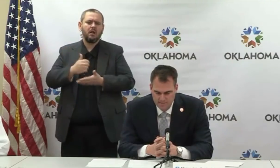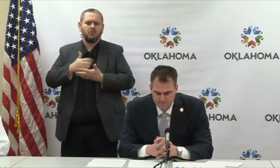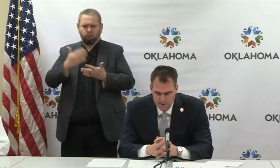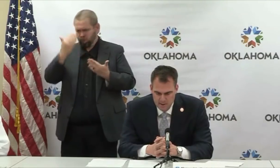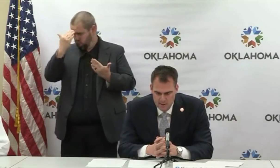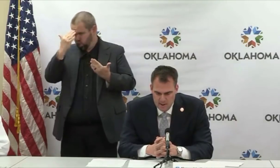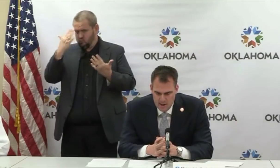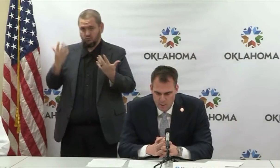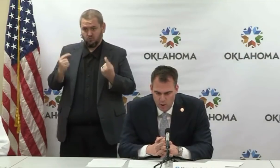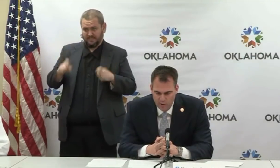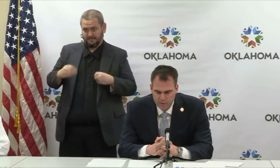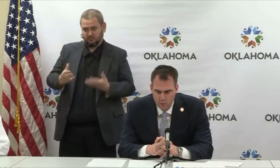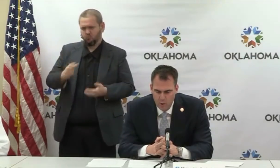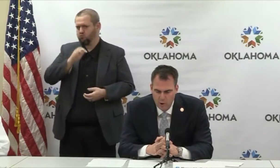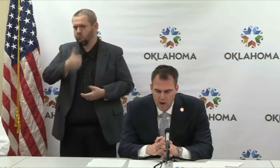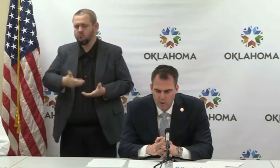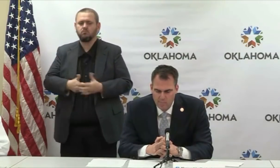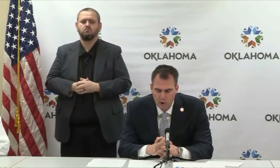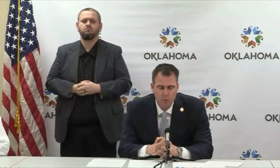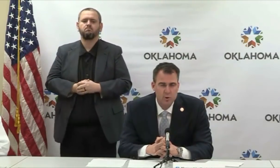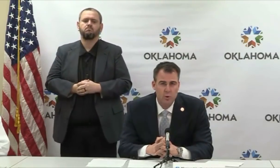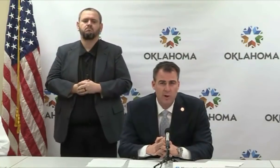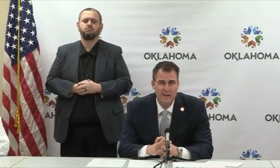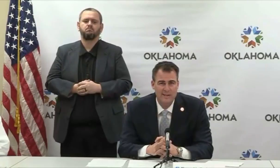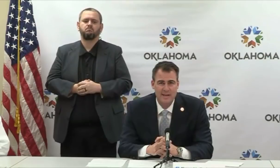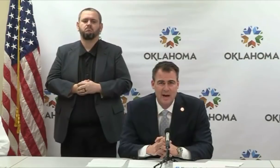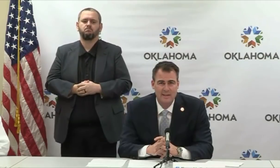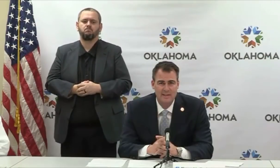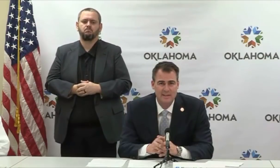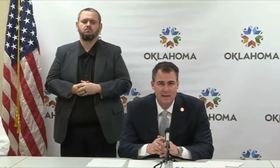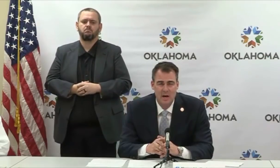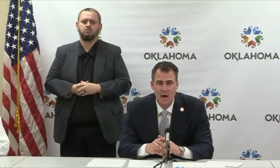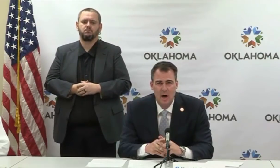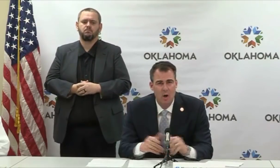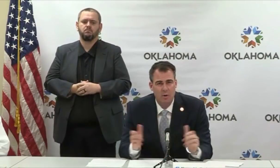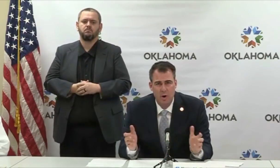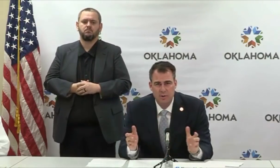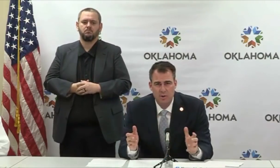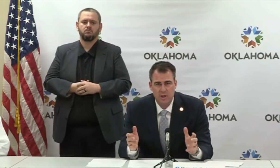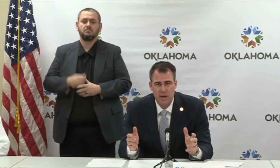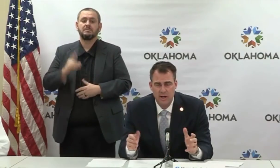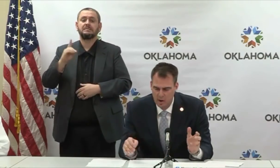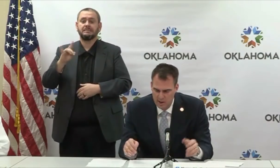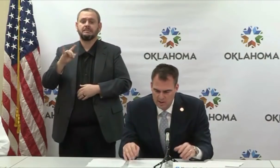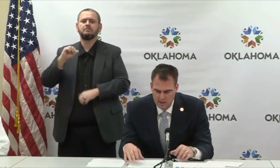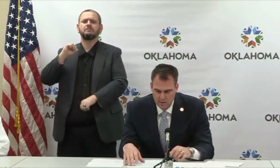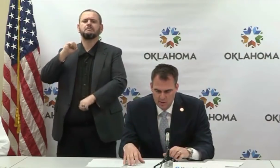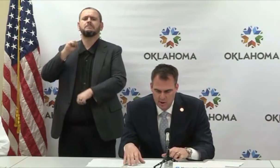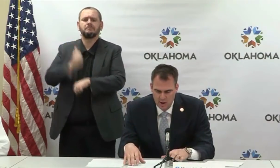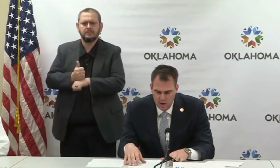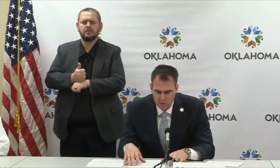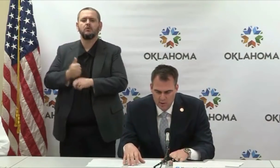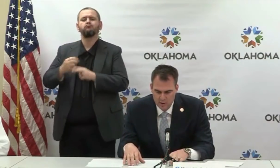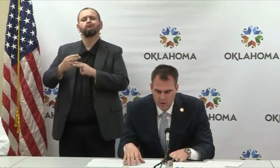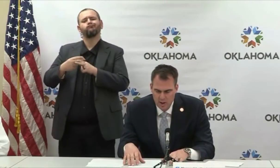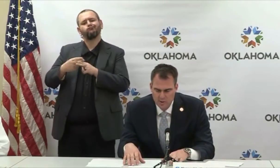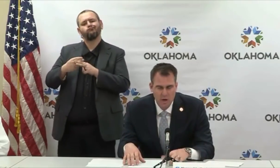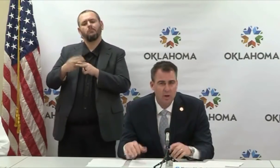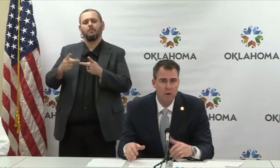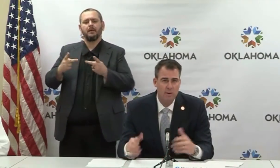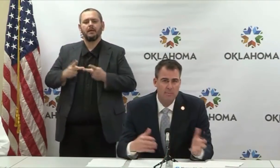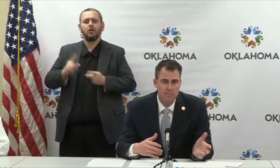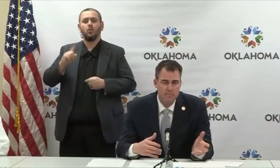-19. We're also rolling out mobile screening sites all across our state, and I'll let Secretary Lockridge